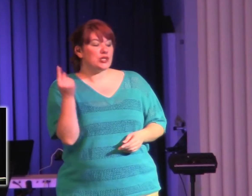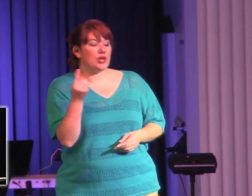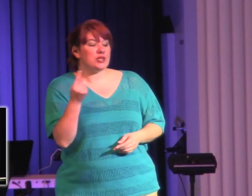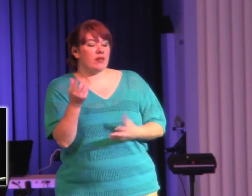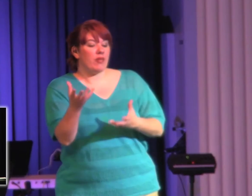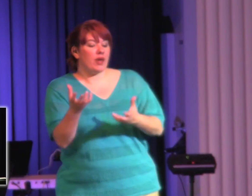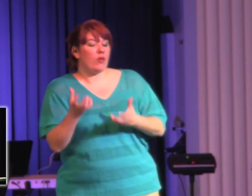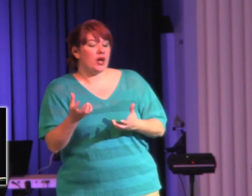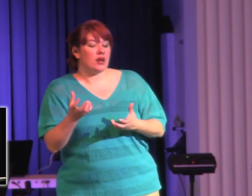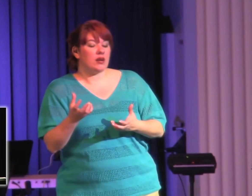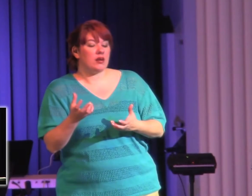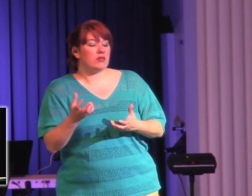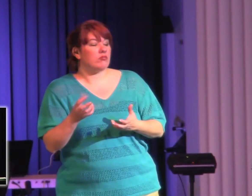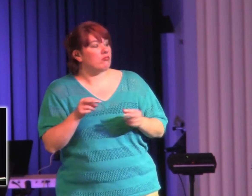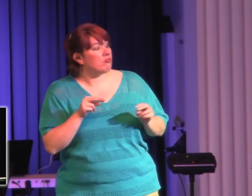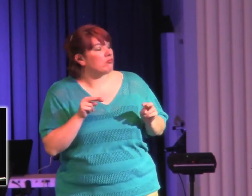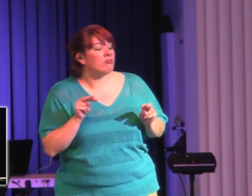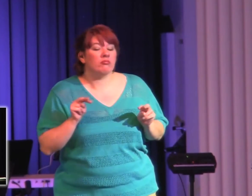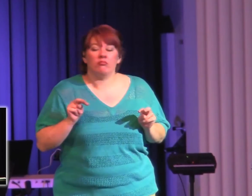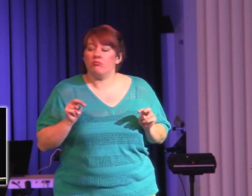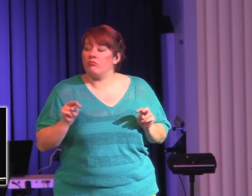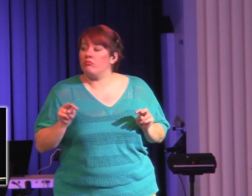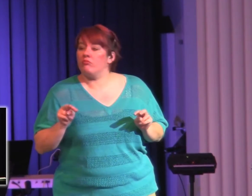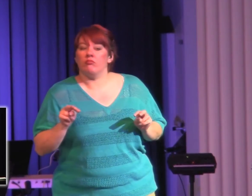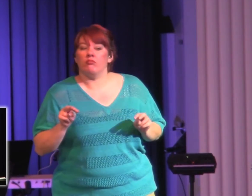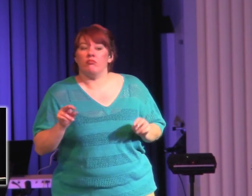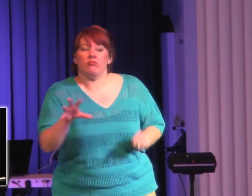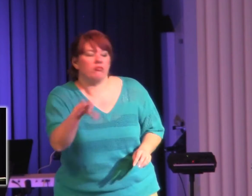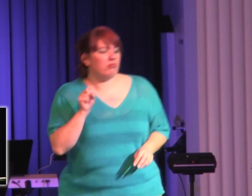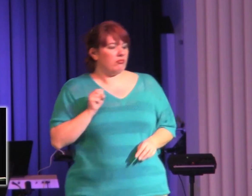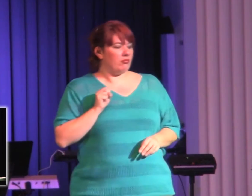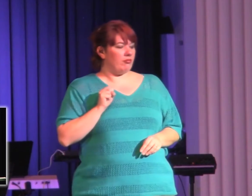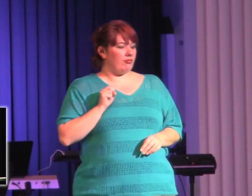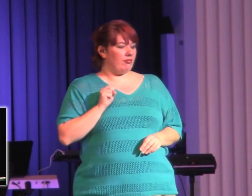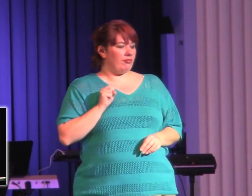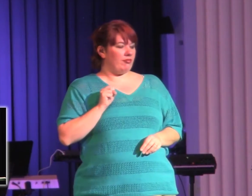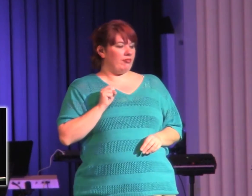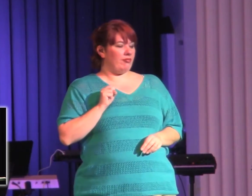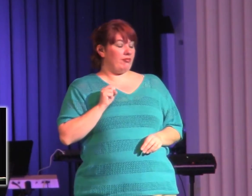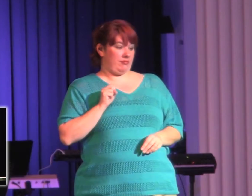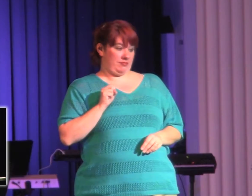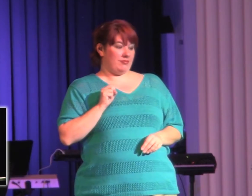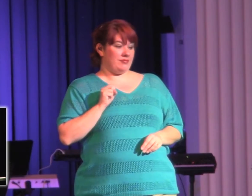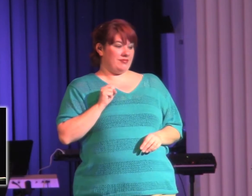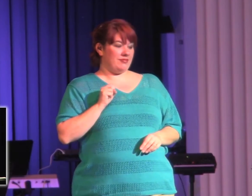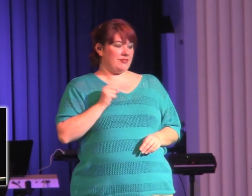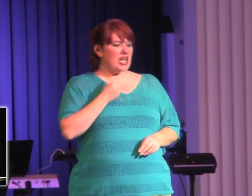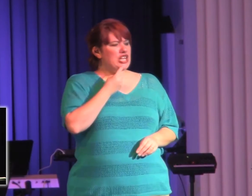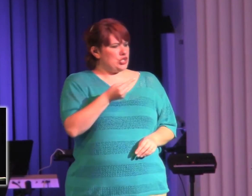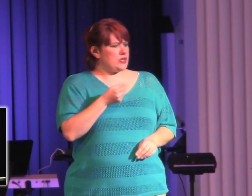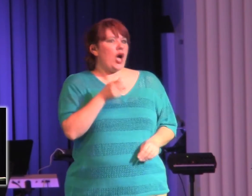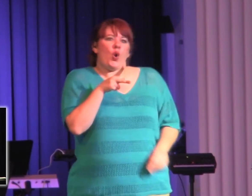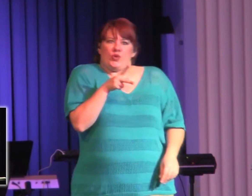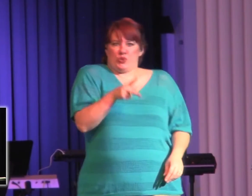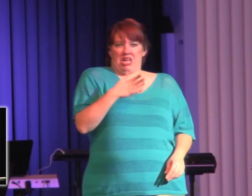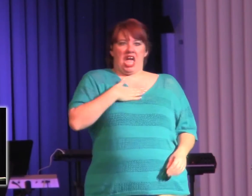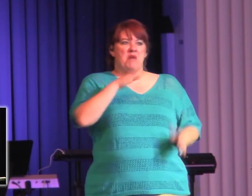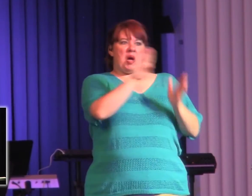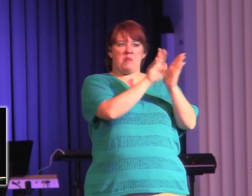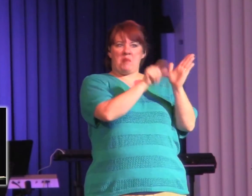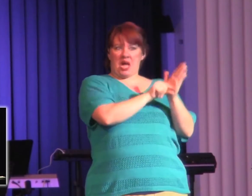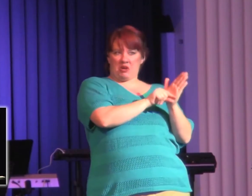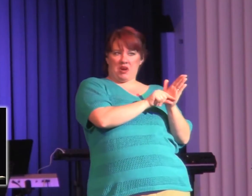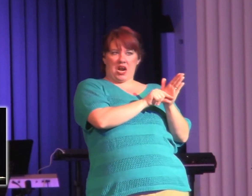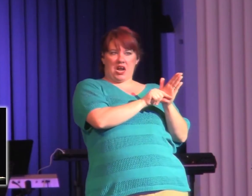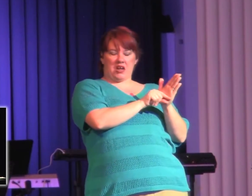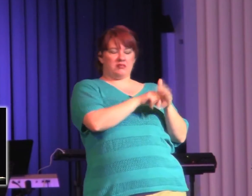something, and then you kind of justify it based on the background. Okay? High school, stole a